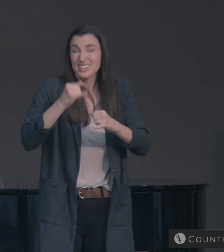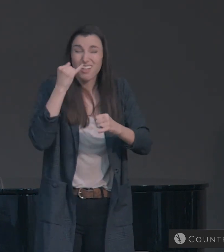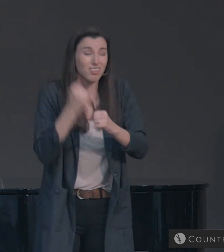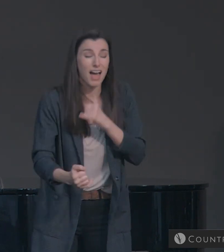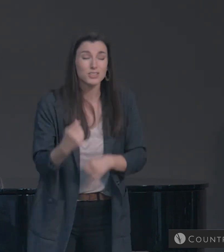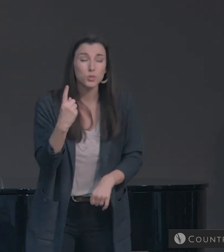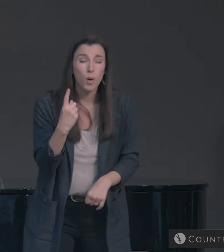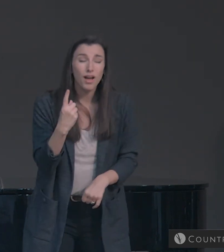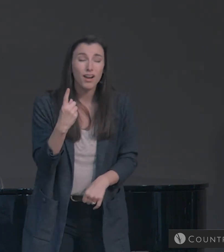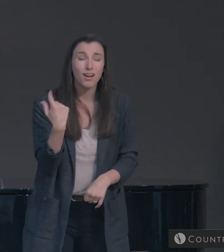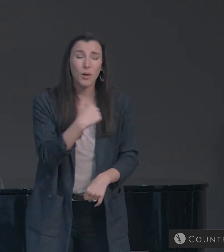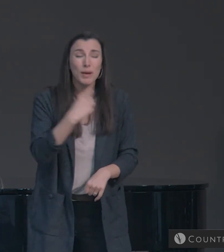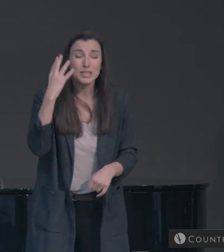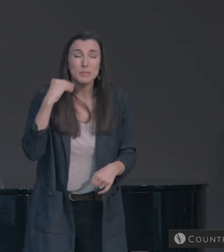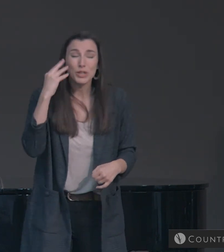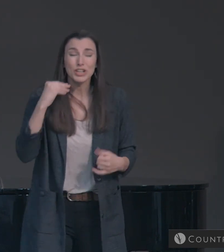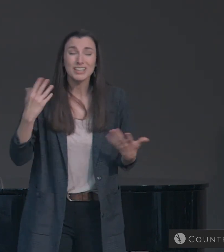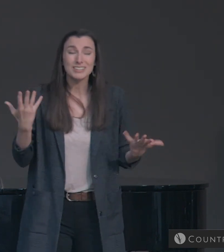last one.